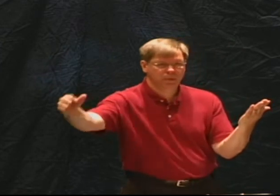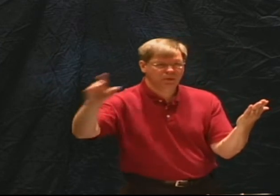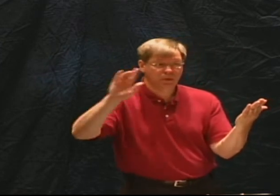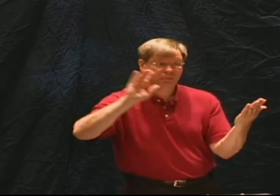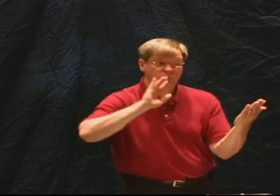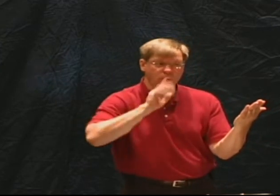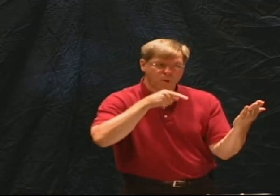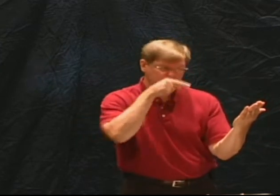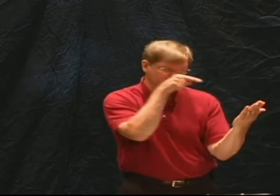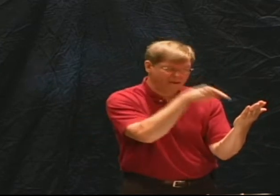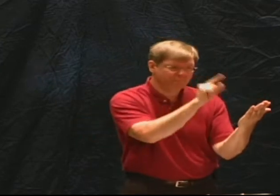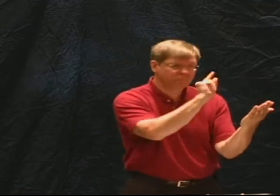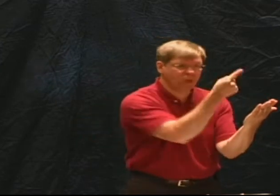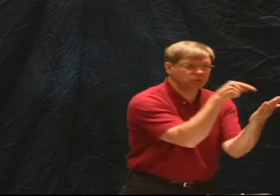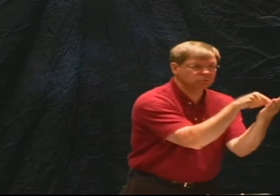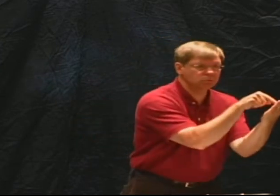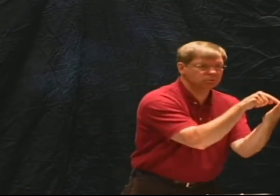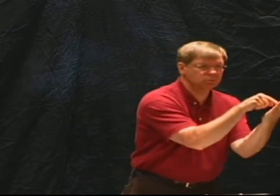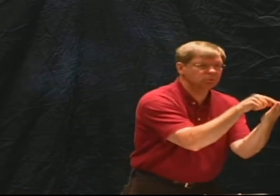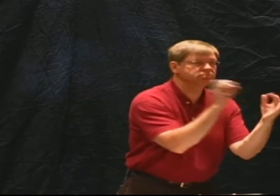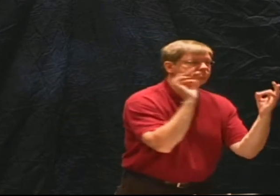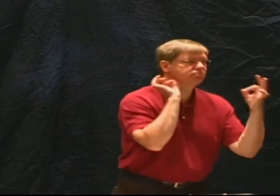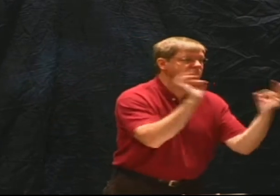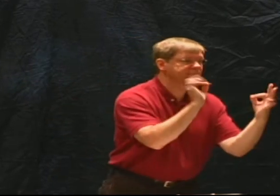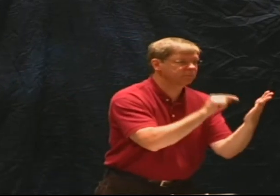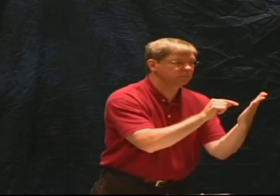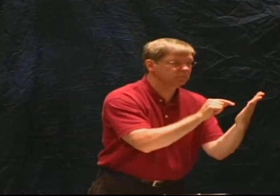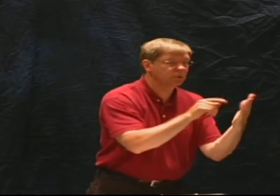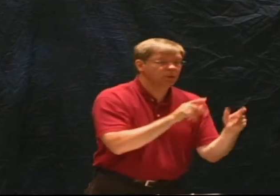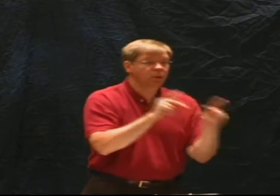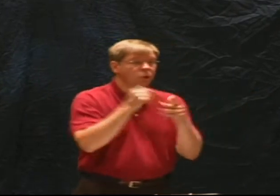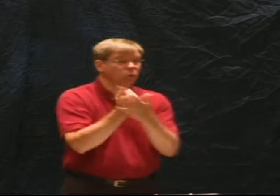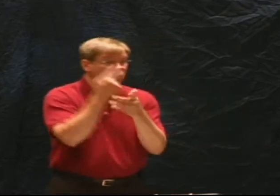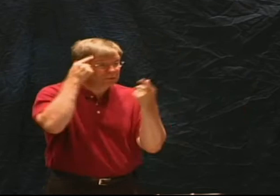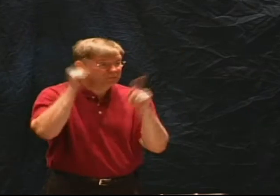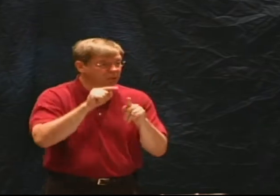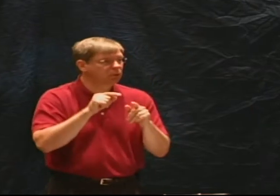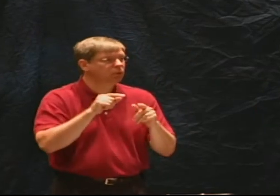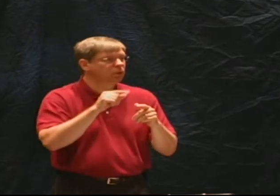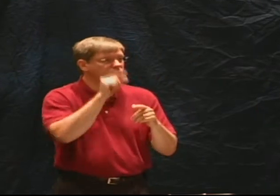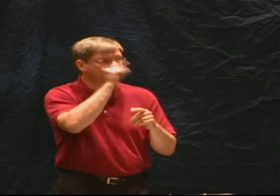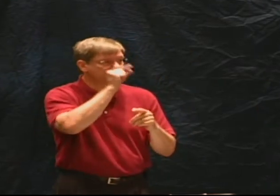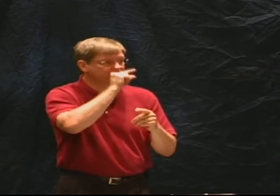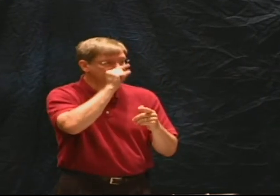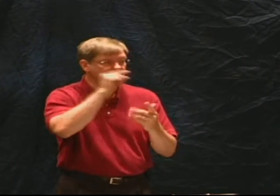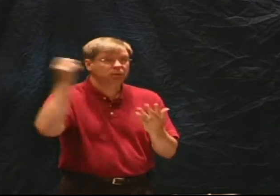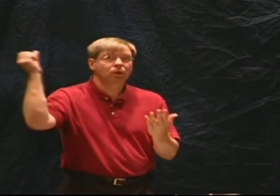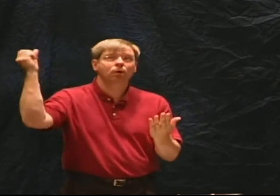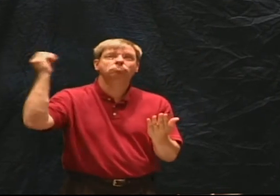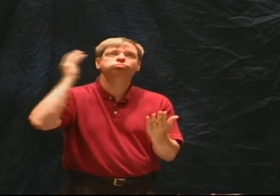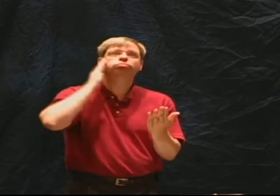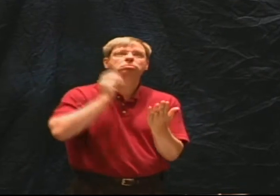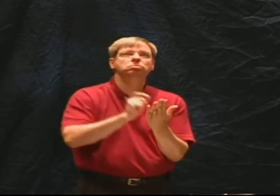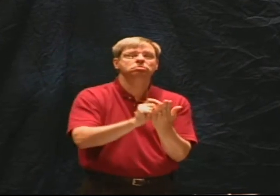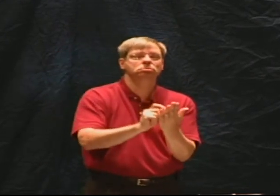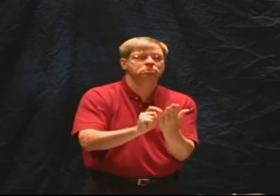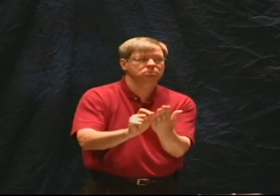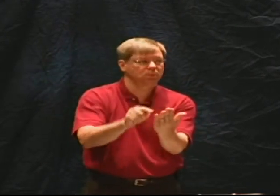Then those were copied and translated but our when we say that they are inerrant we say that they are